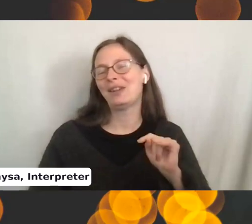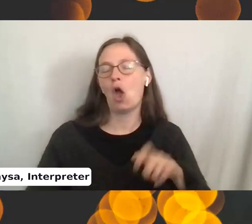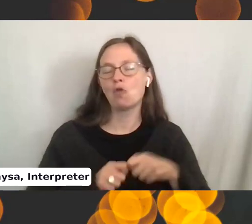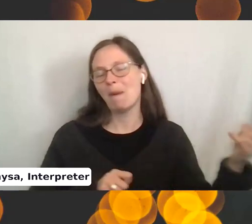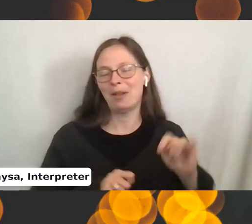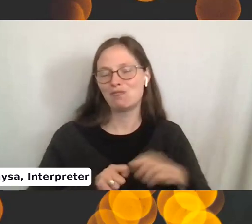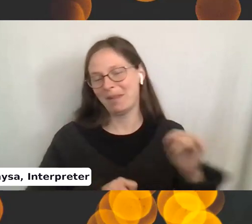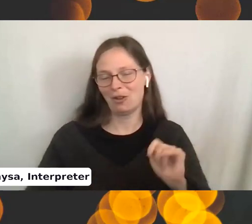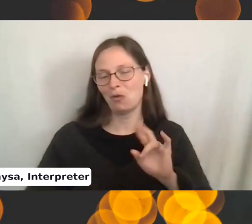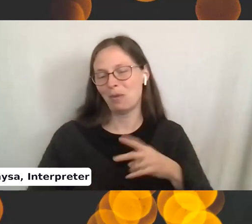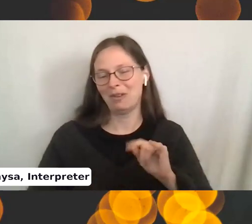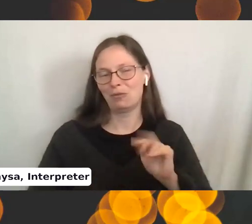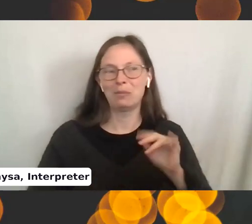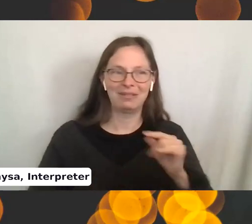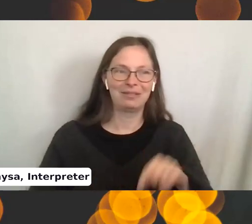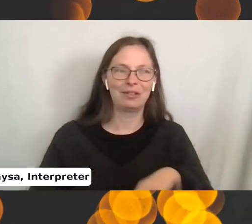And no on the frogging.